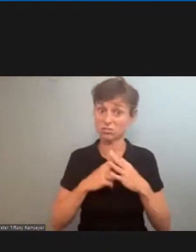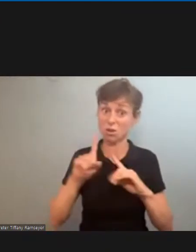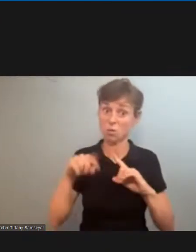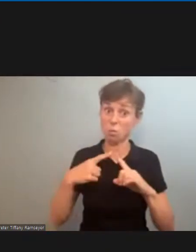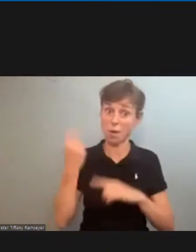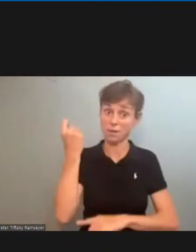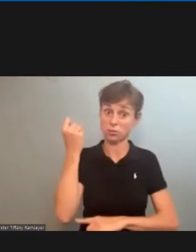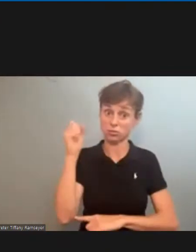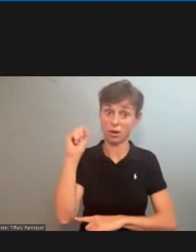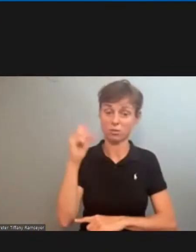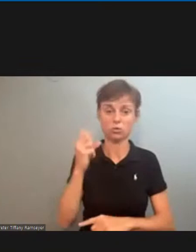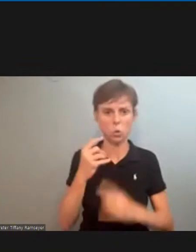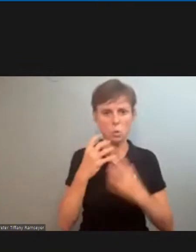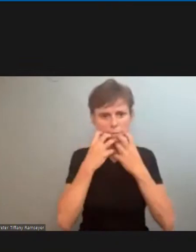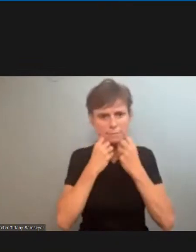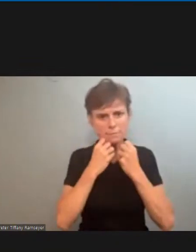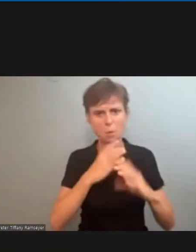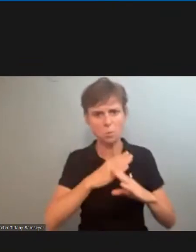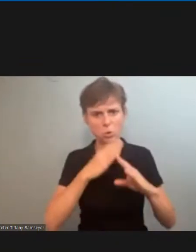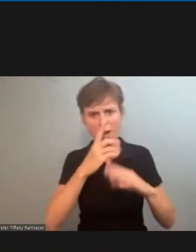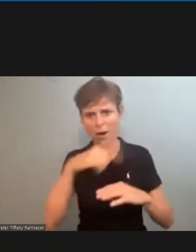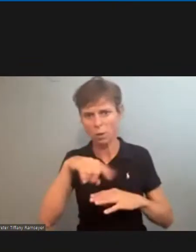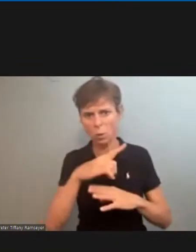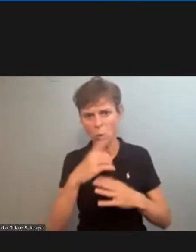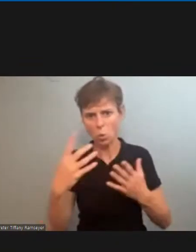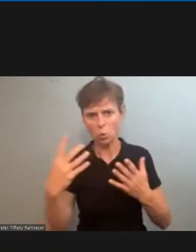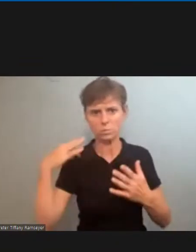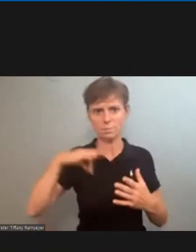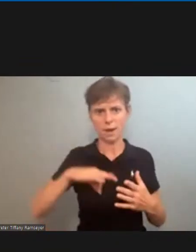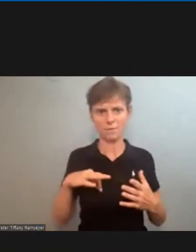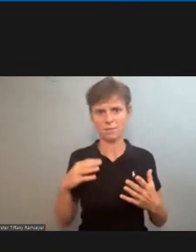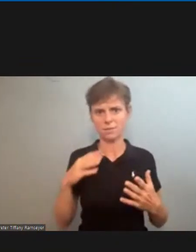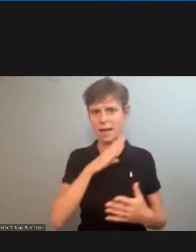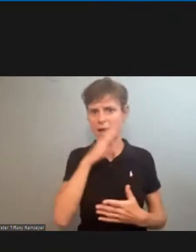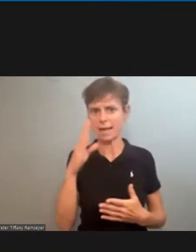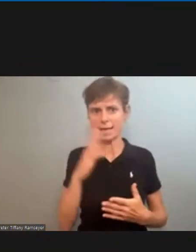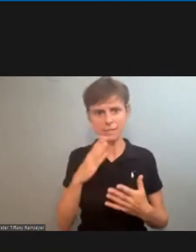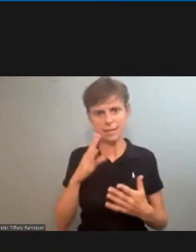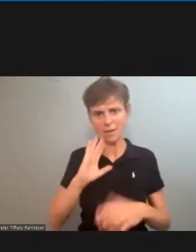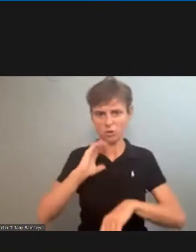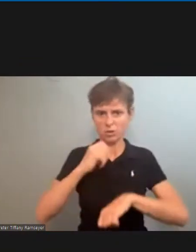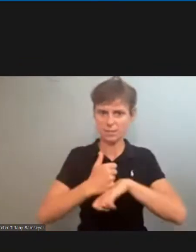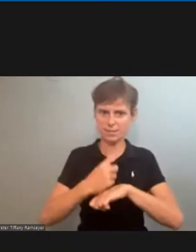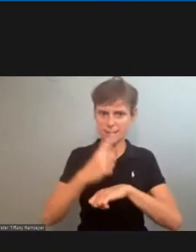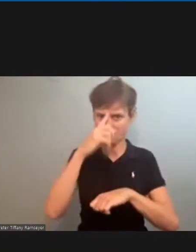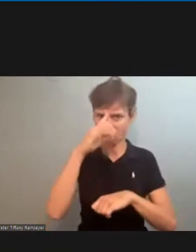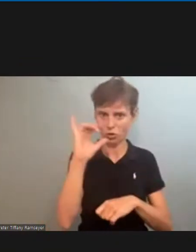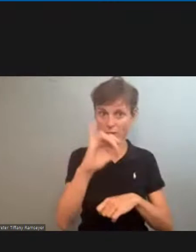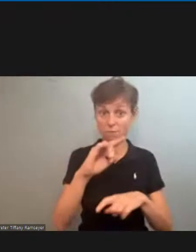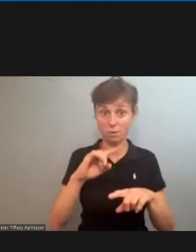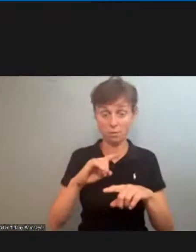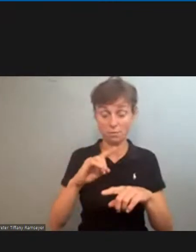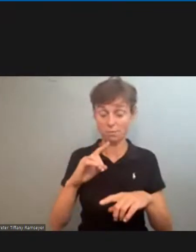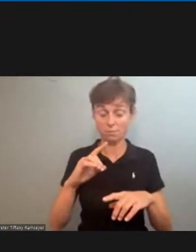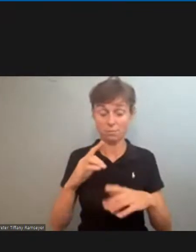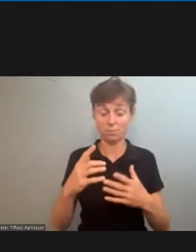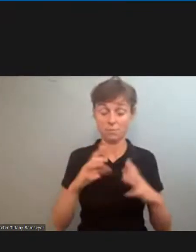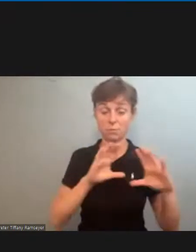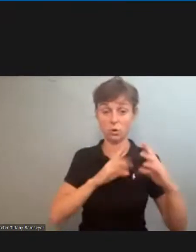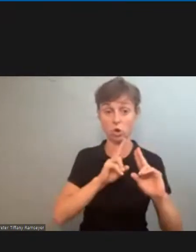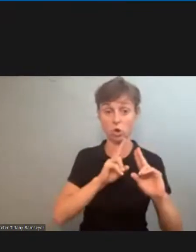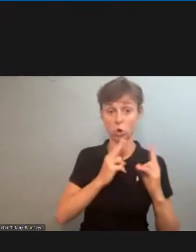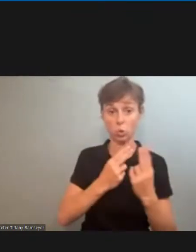are protected they're never set in stone collective bargaining means either side can bring changes forward that they want uh